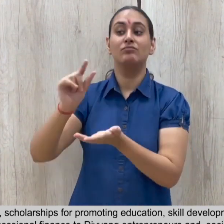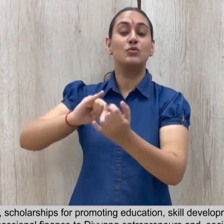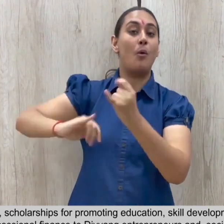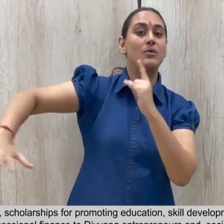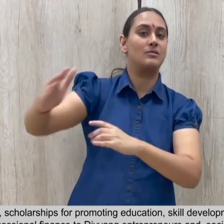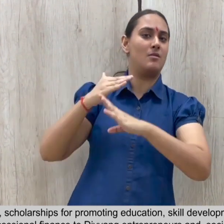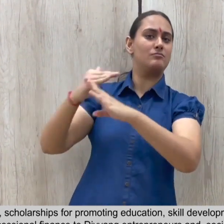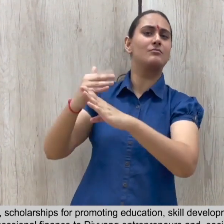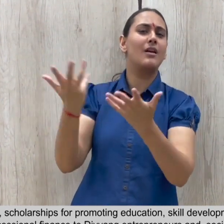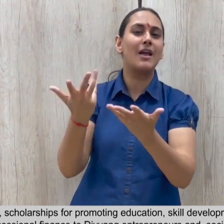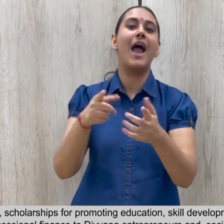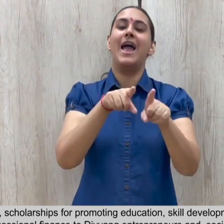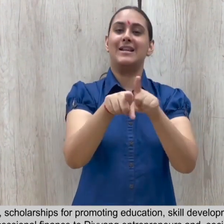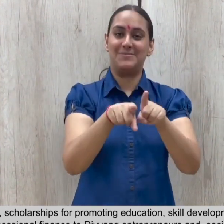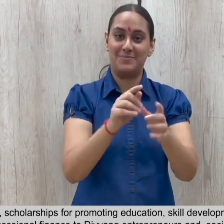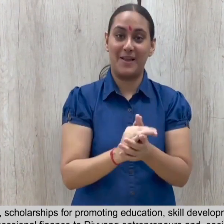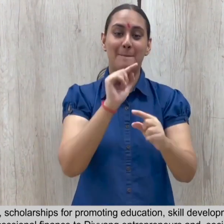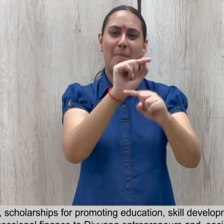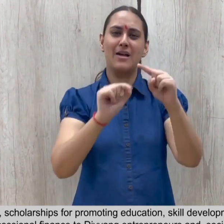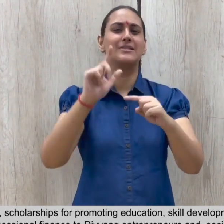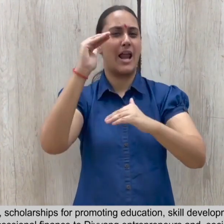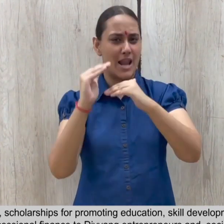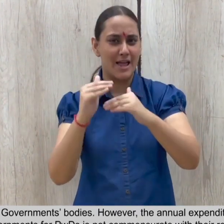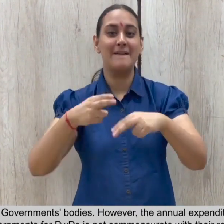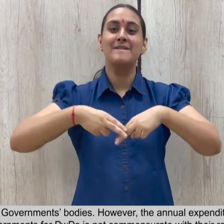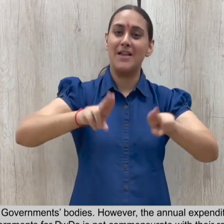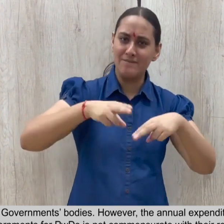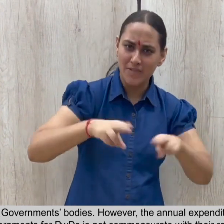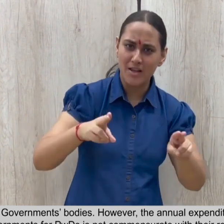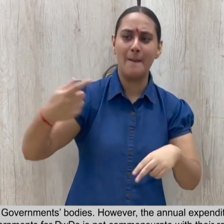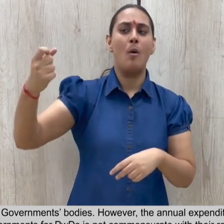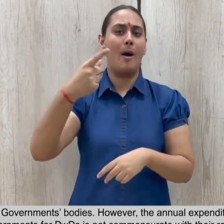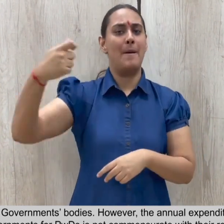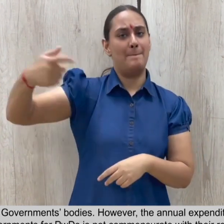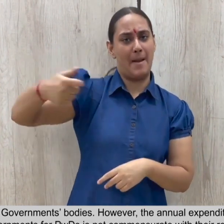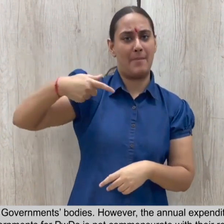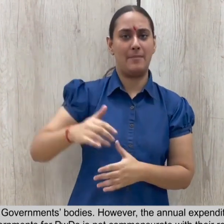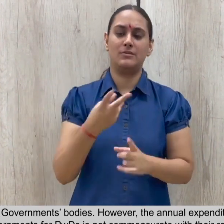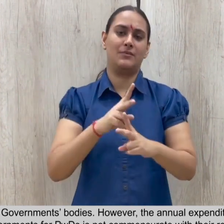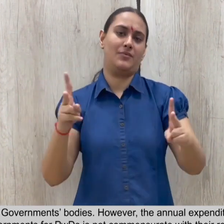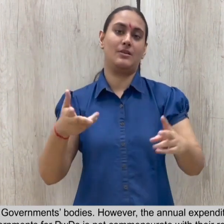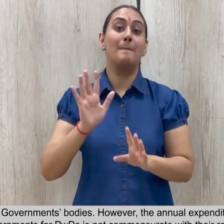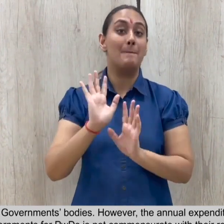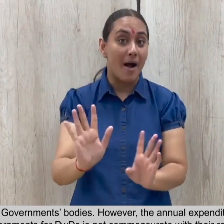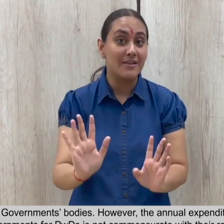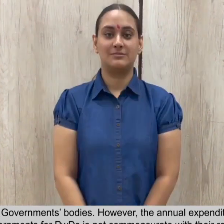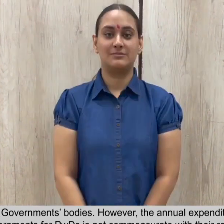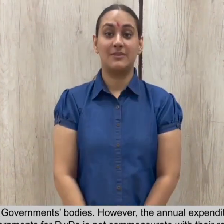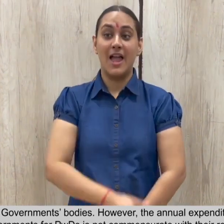and social security programs at the central and state governments bodies. However, the annual